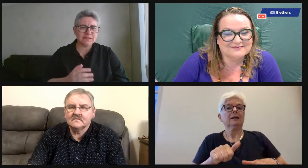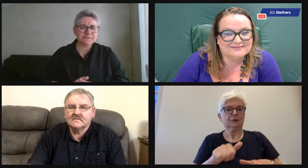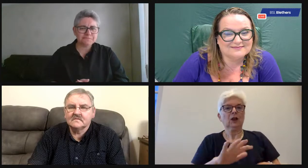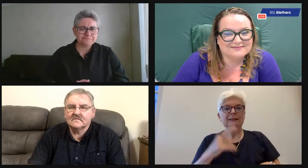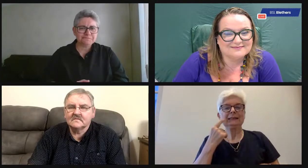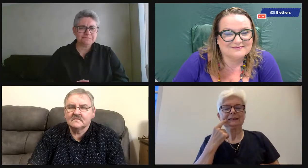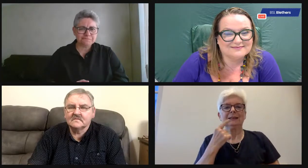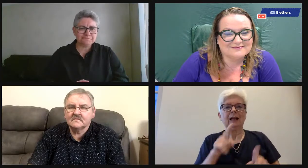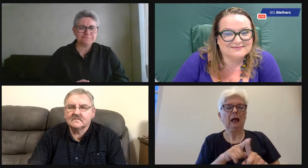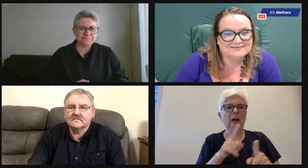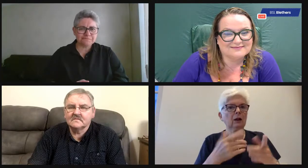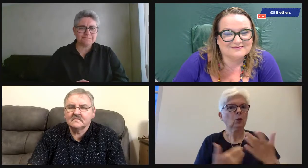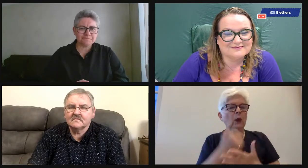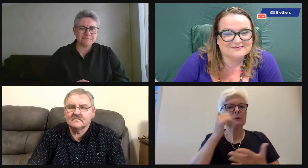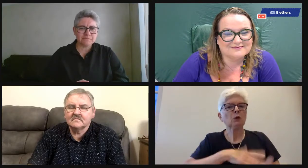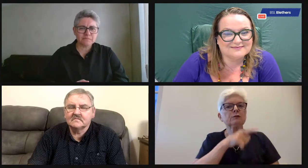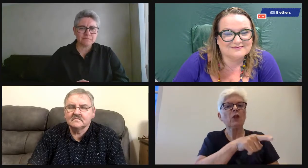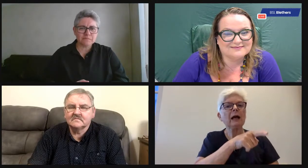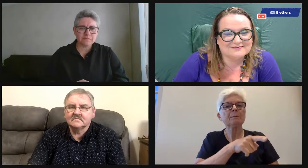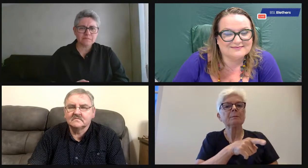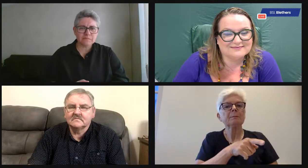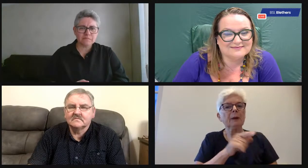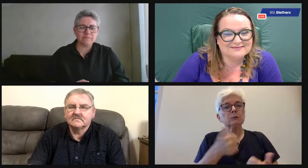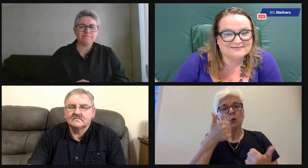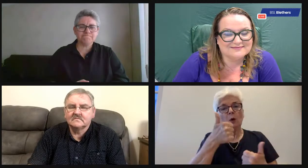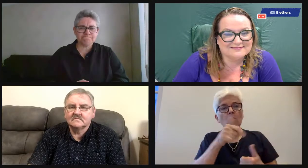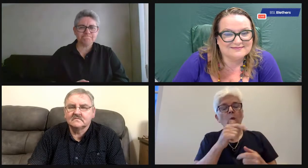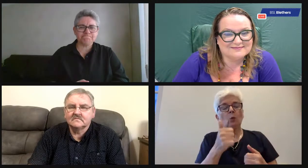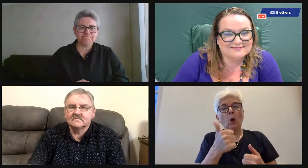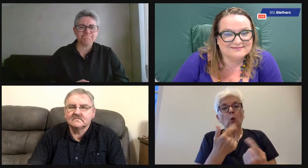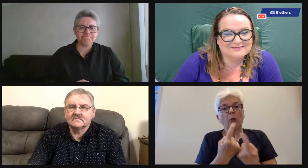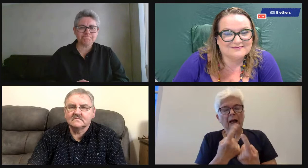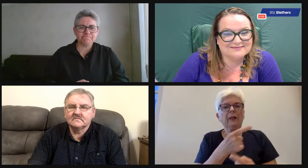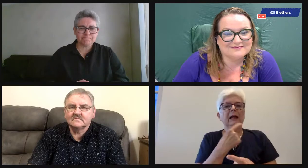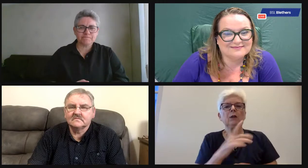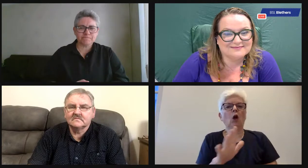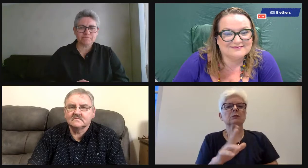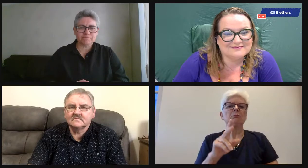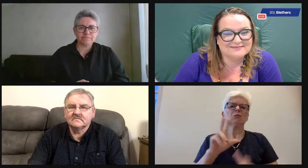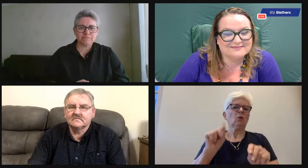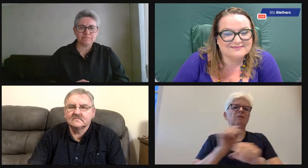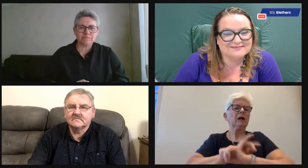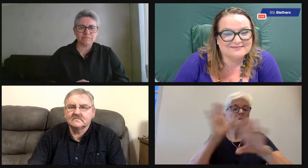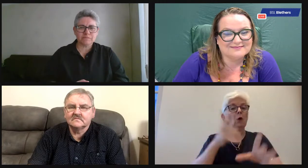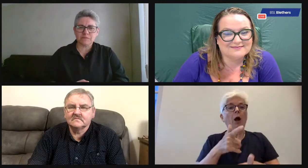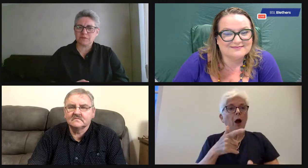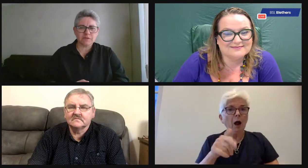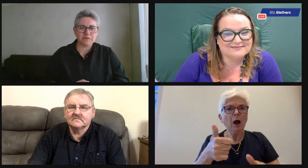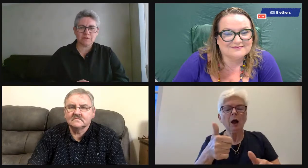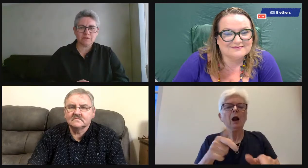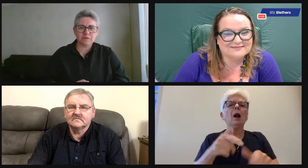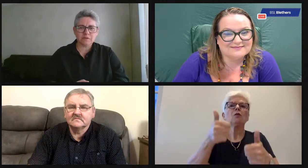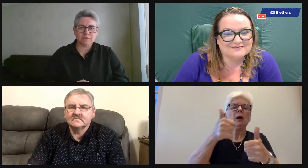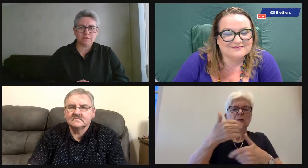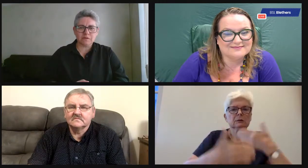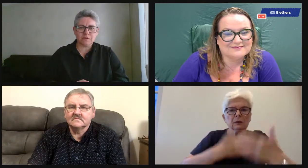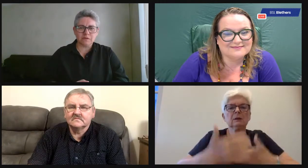persuade them to give me an interpreter for the training. I think it was a new experience for them. I mean, that's a good thing. You know, they didn't say no,